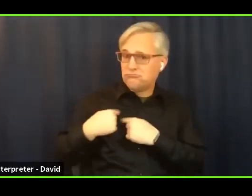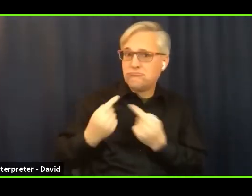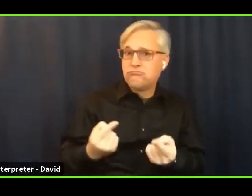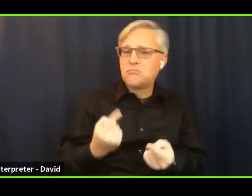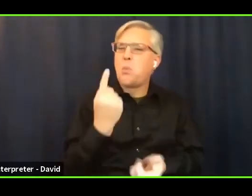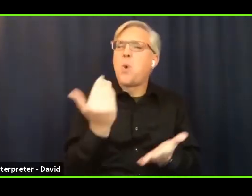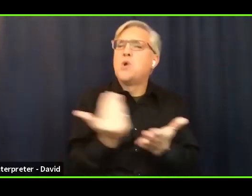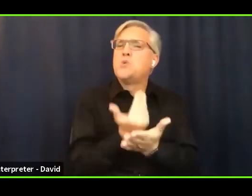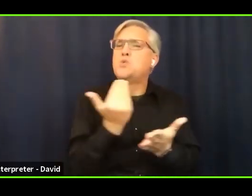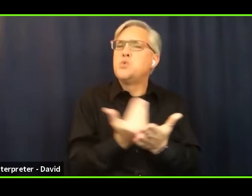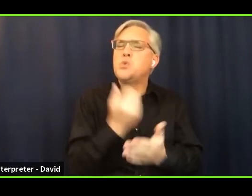thinking about?